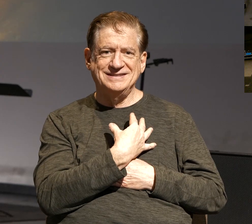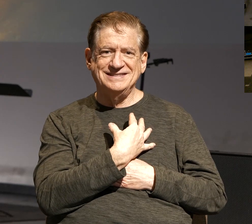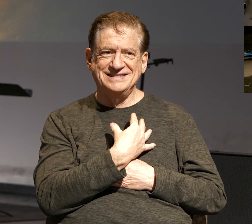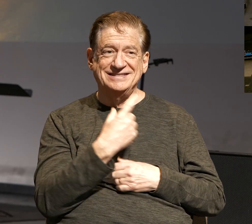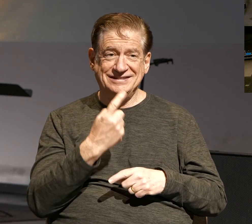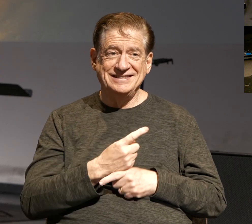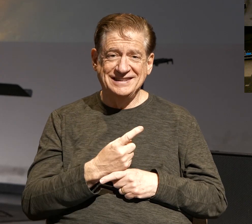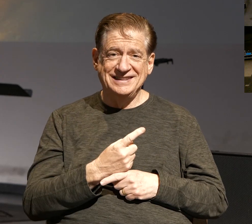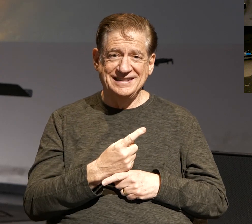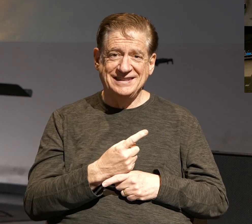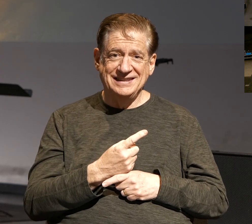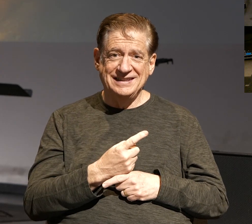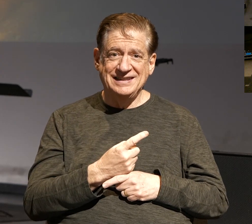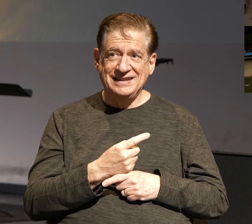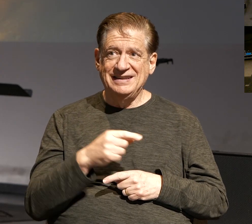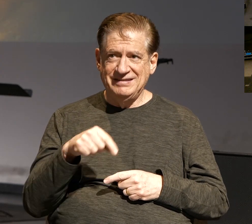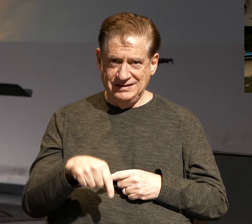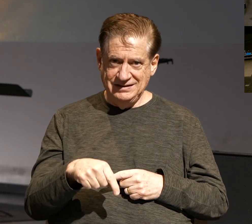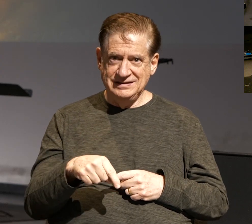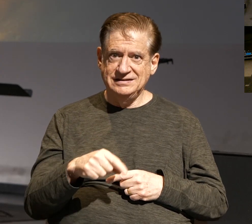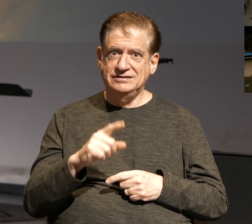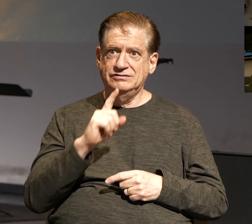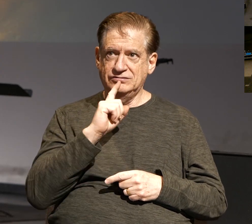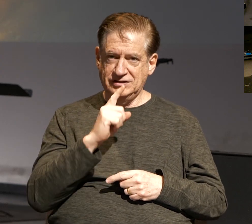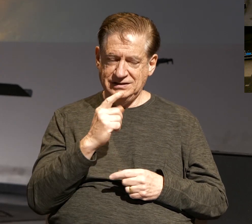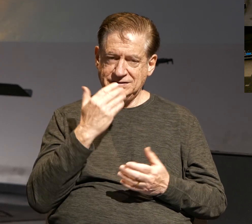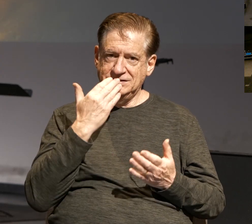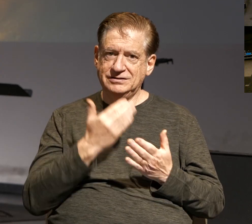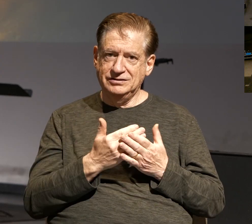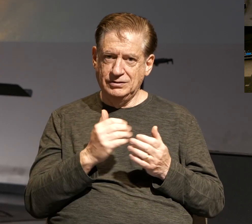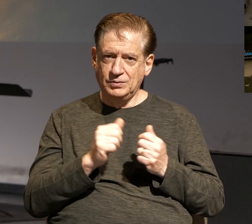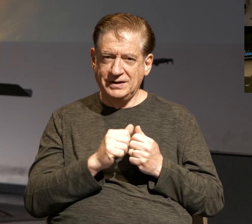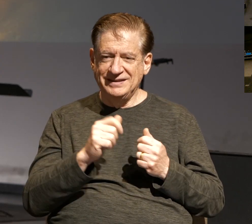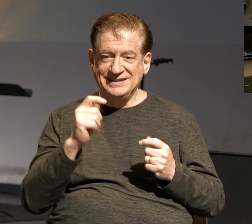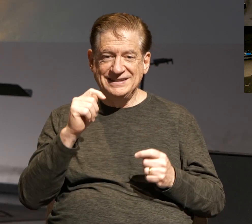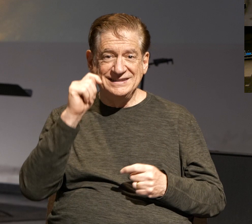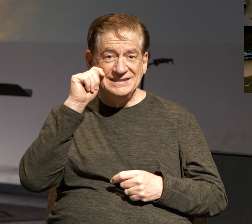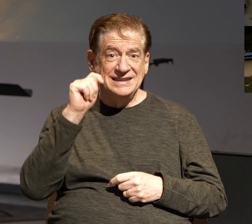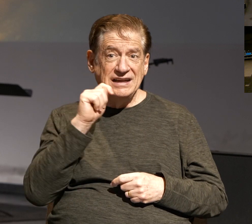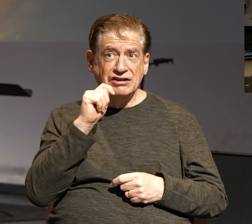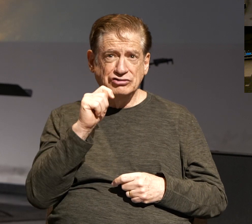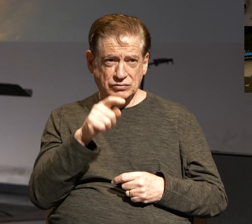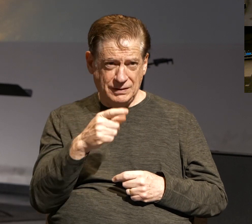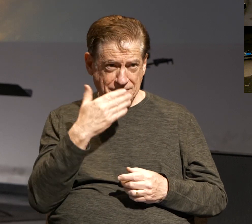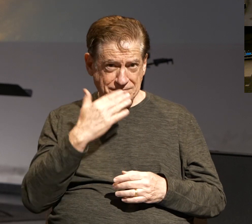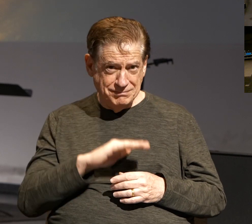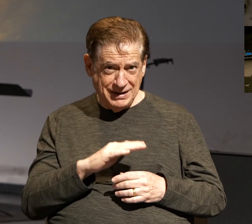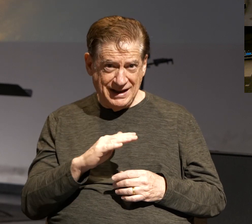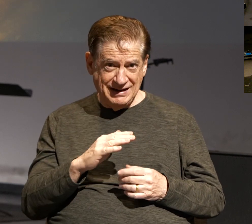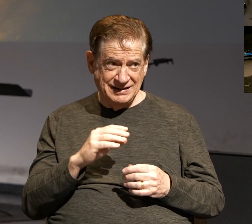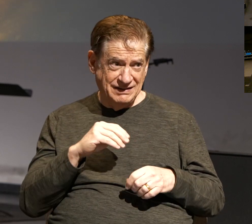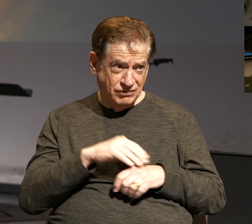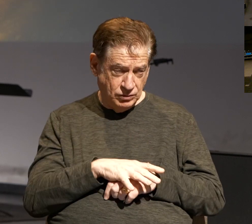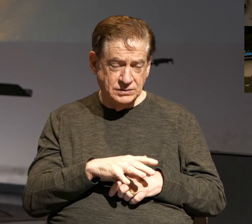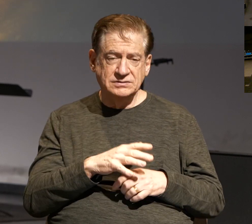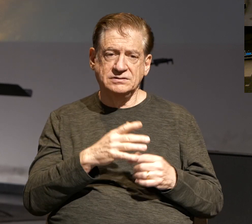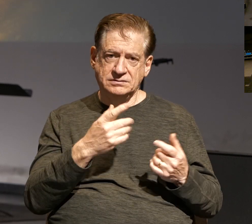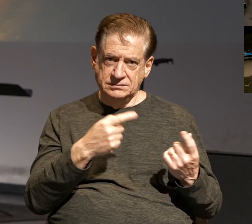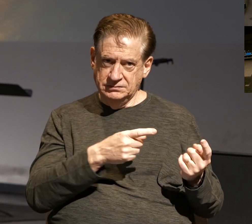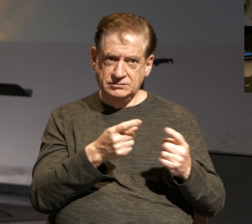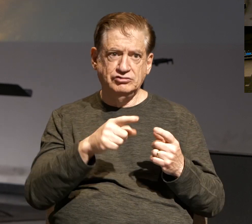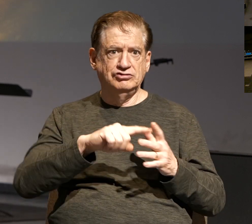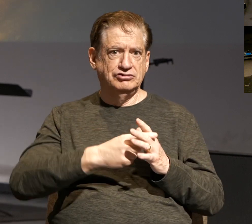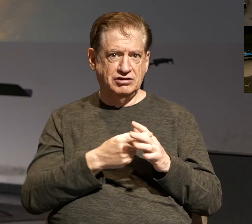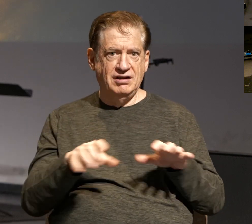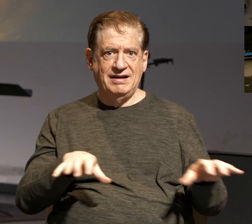This line lands really well with teenagers. You know, you spend too much time with the bad influence, you're going to start to look. You're going to start to